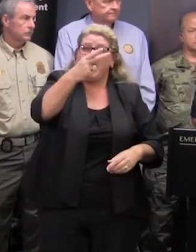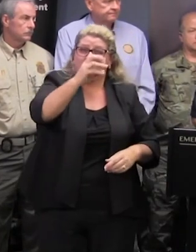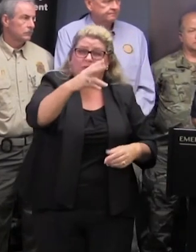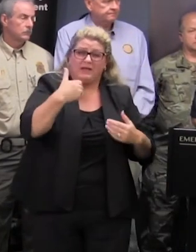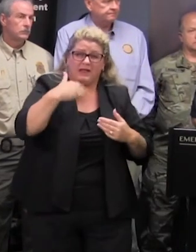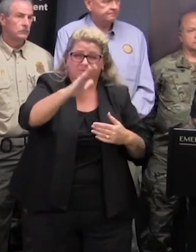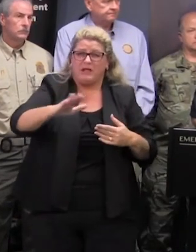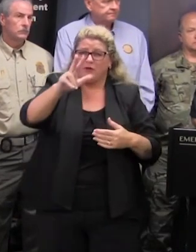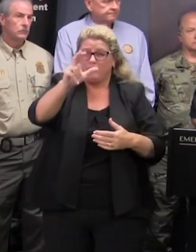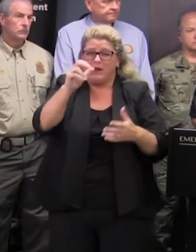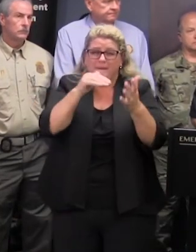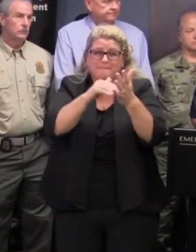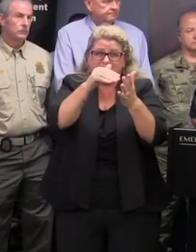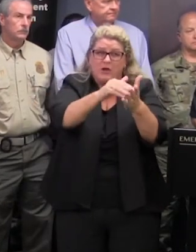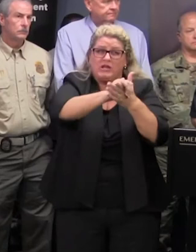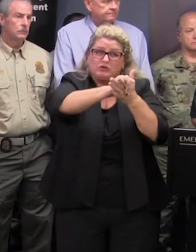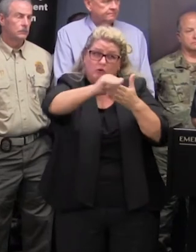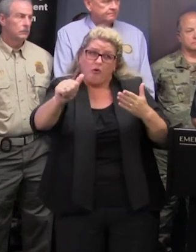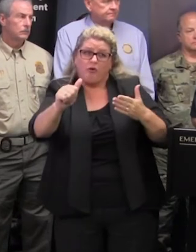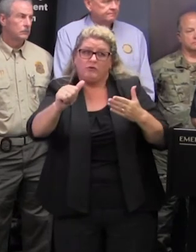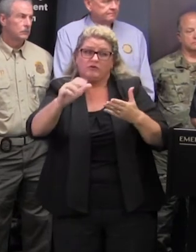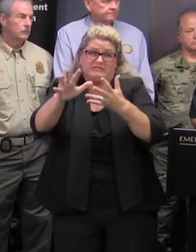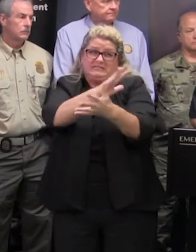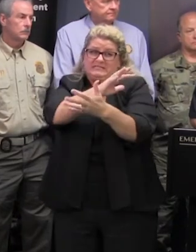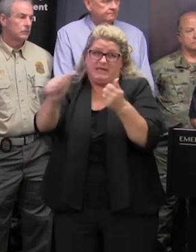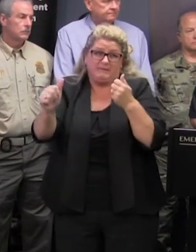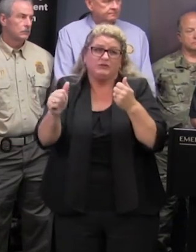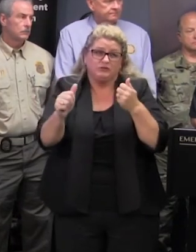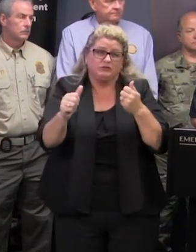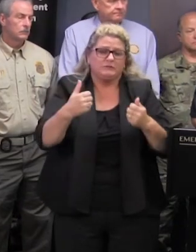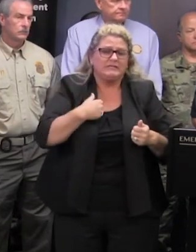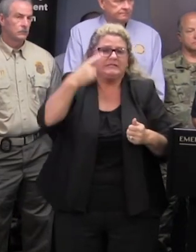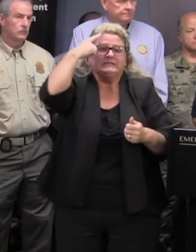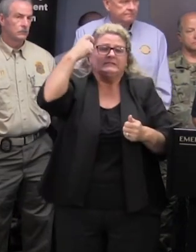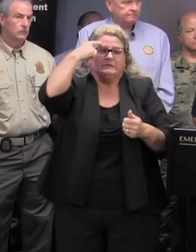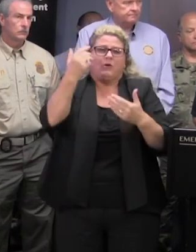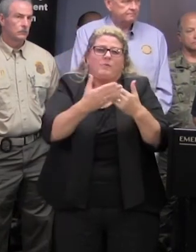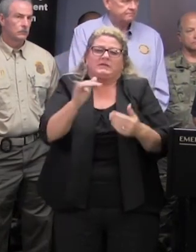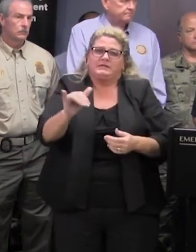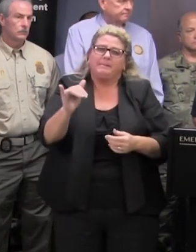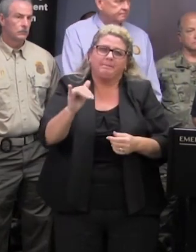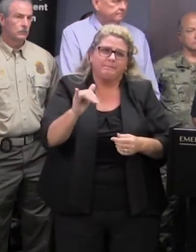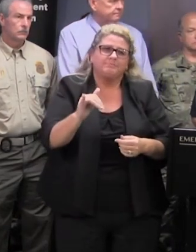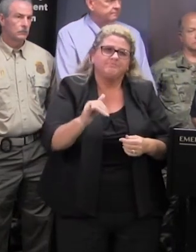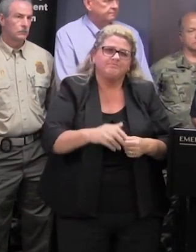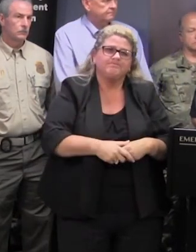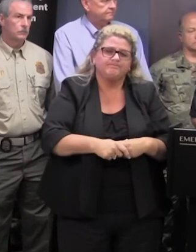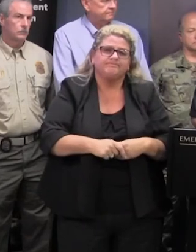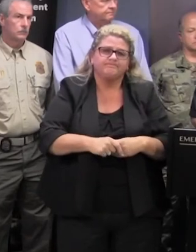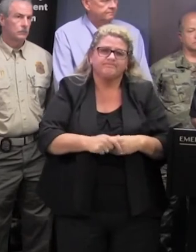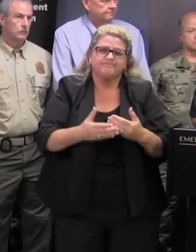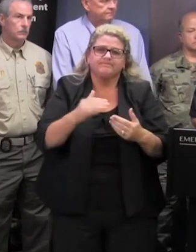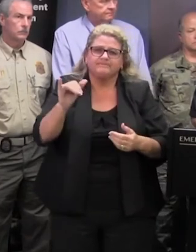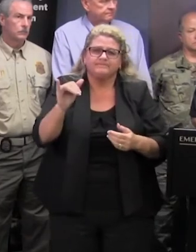300 million dollars worth of infrastructure damage so i would expect to have something like that along these lines in in in that ballpark uh